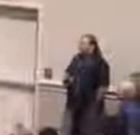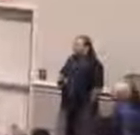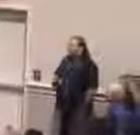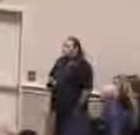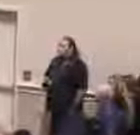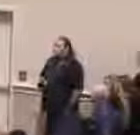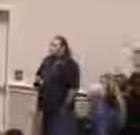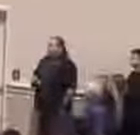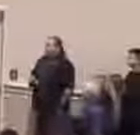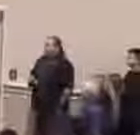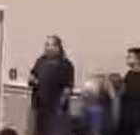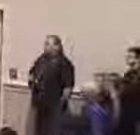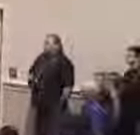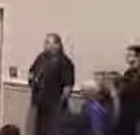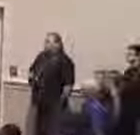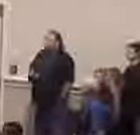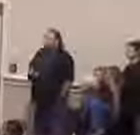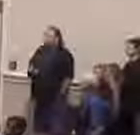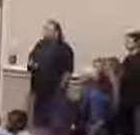Right face.